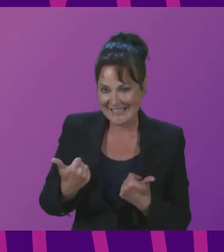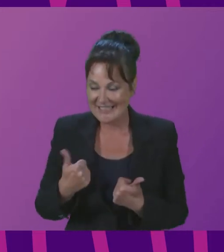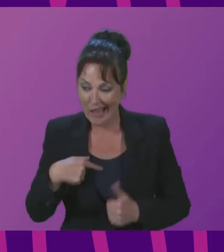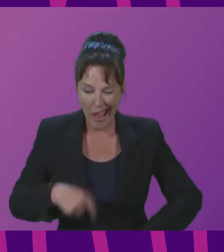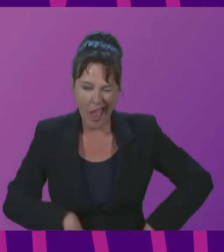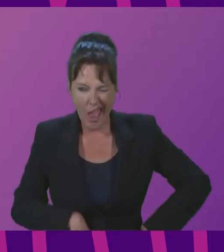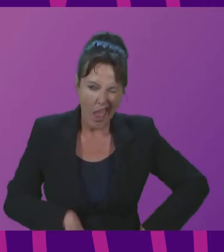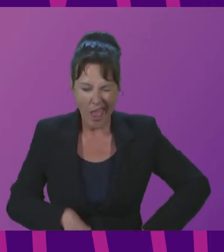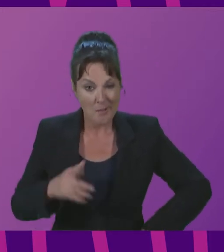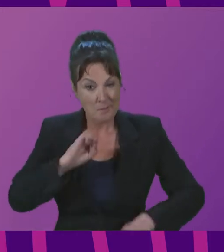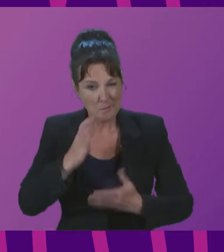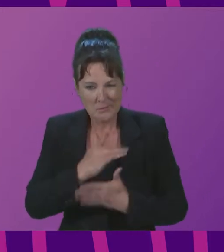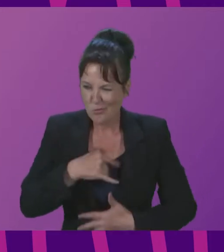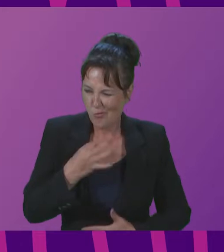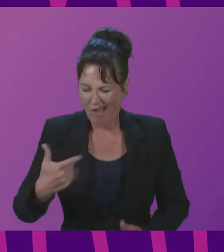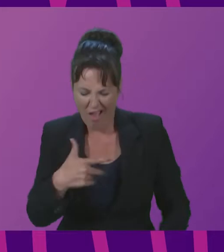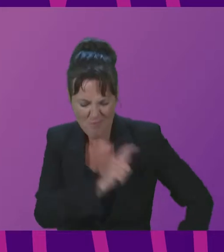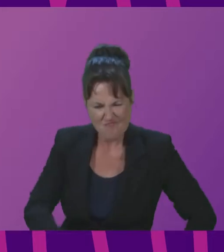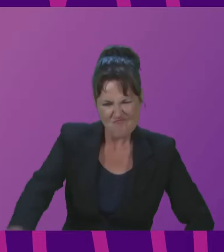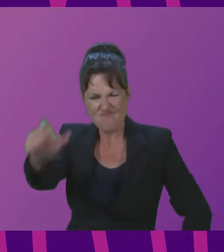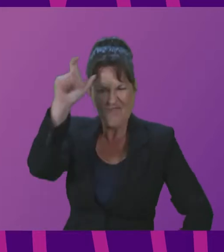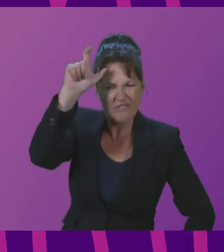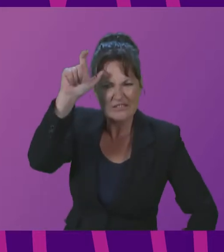give winks that make you want to know I'm confident